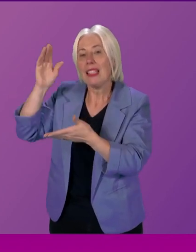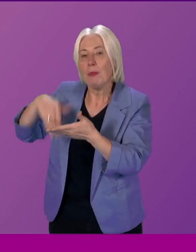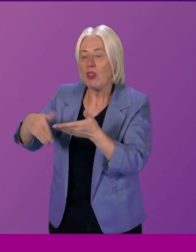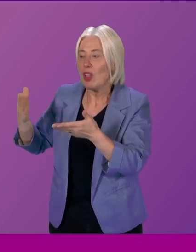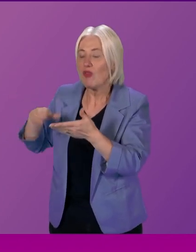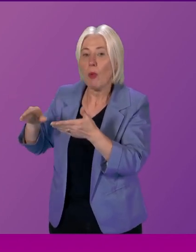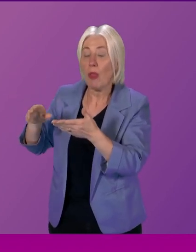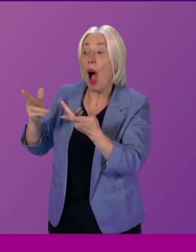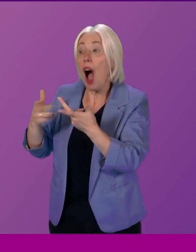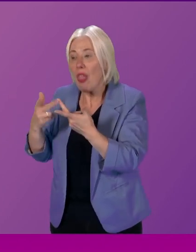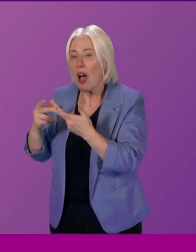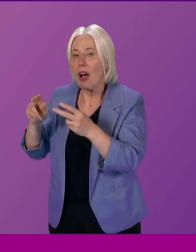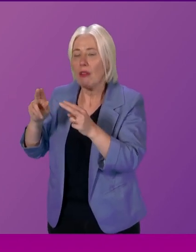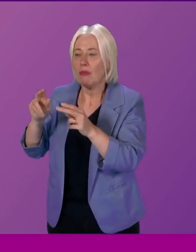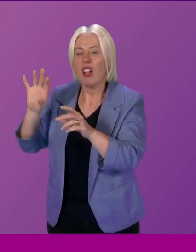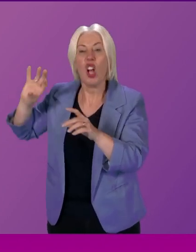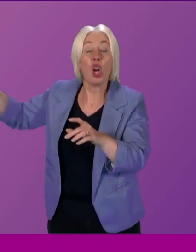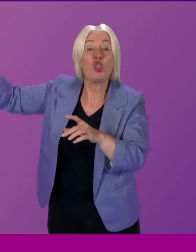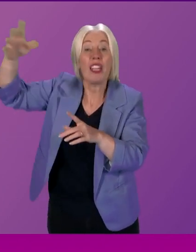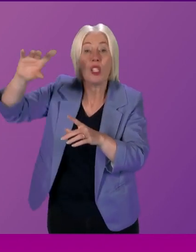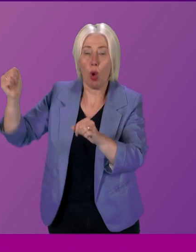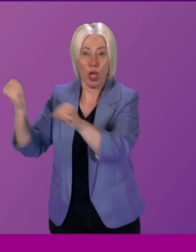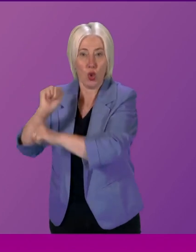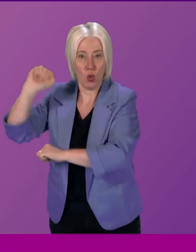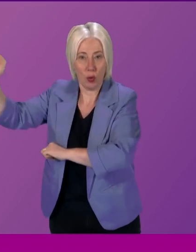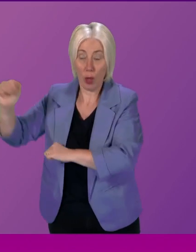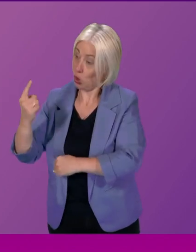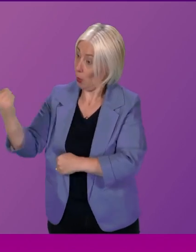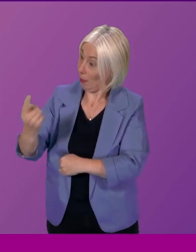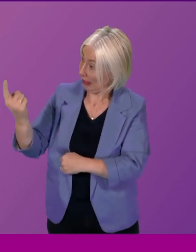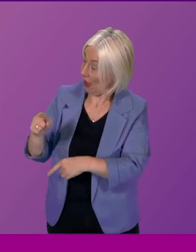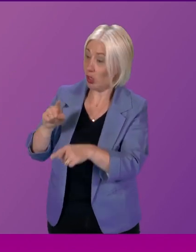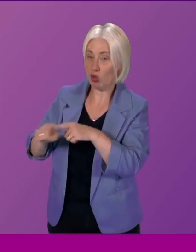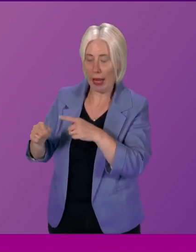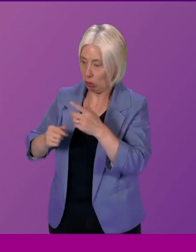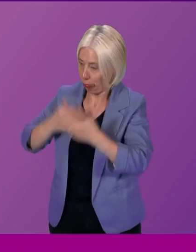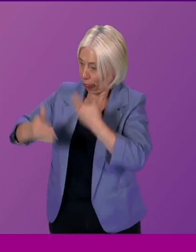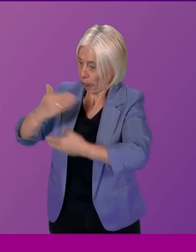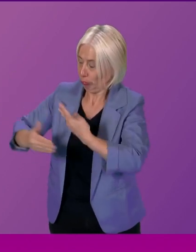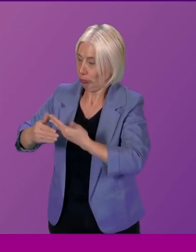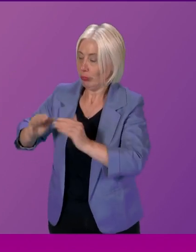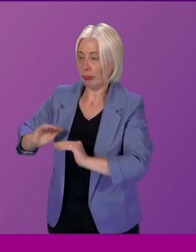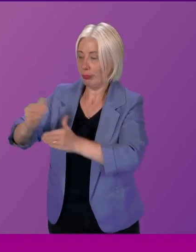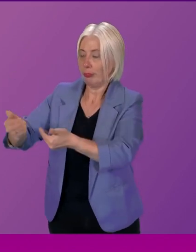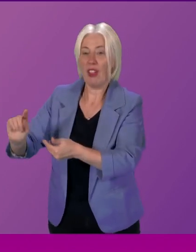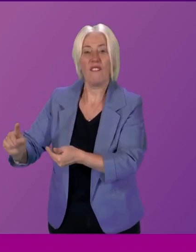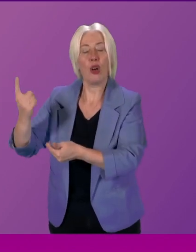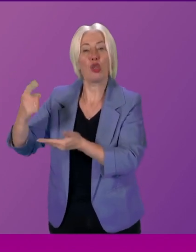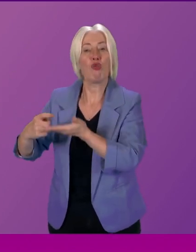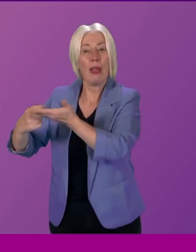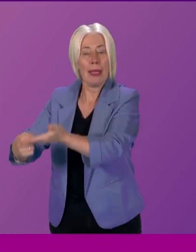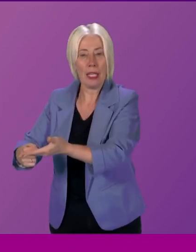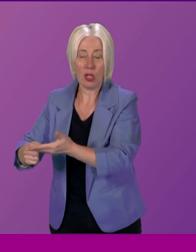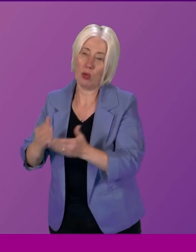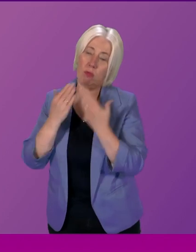international practices this assembly continues to find its feet and delivers its first recommendations I'm grateful to the participants